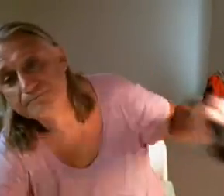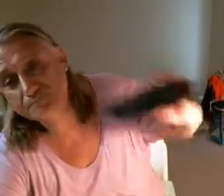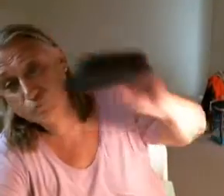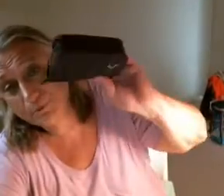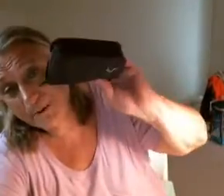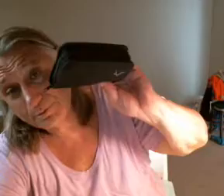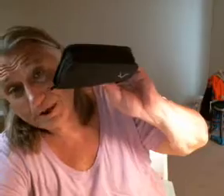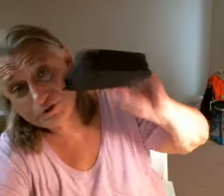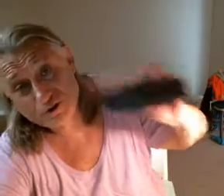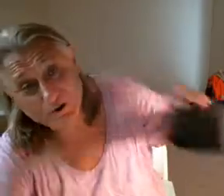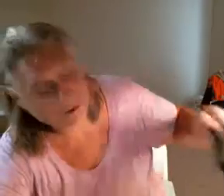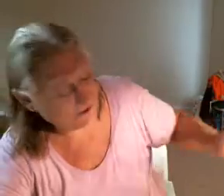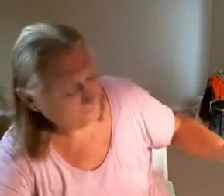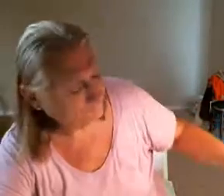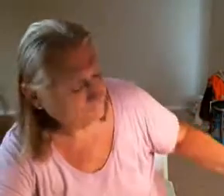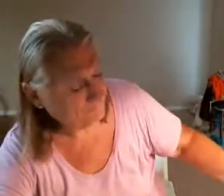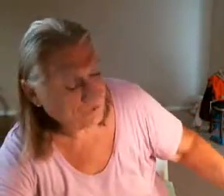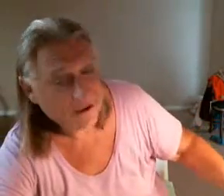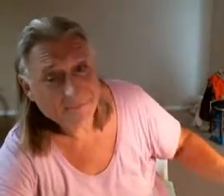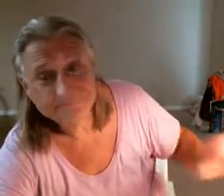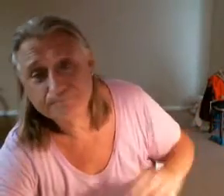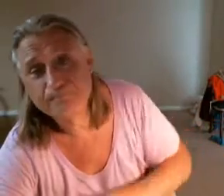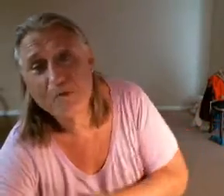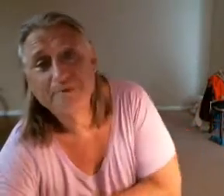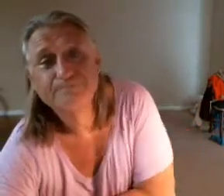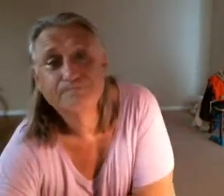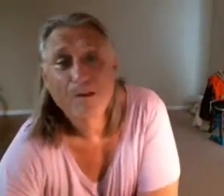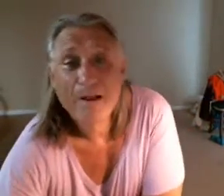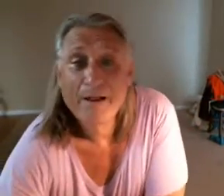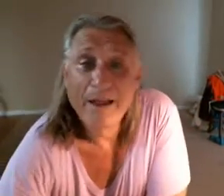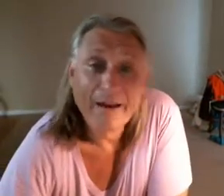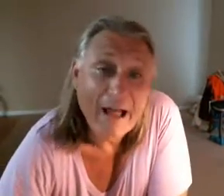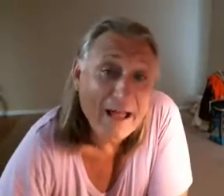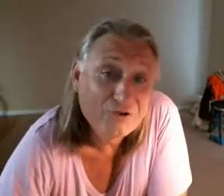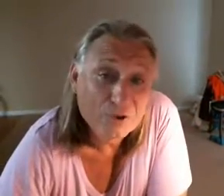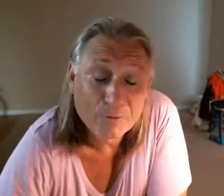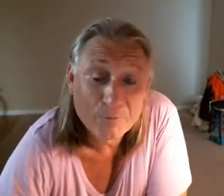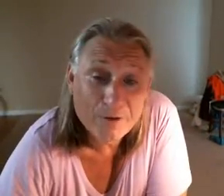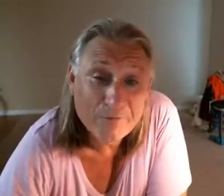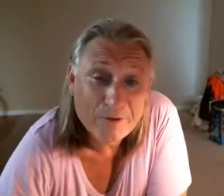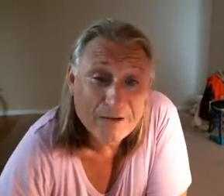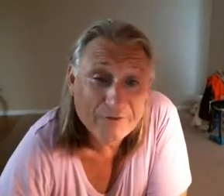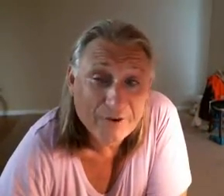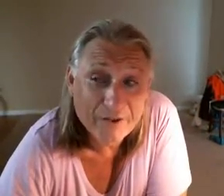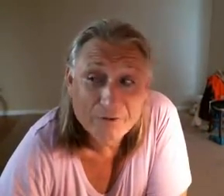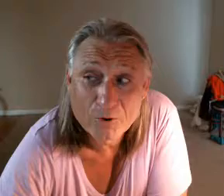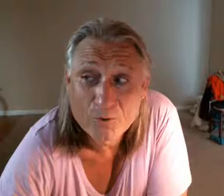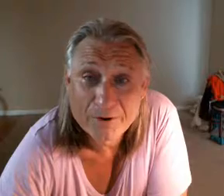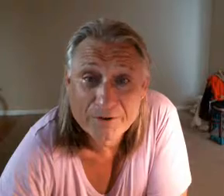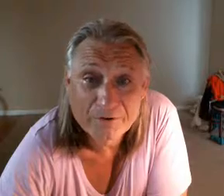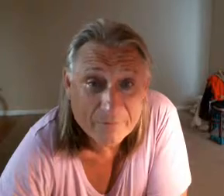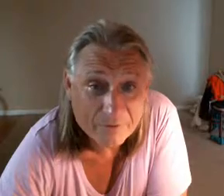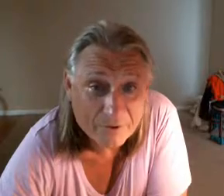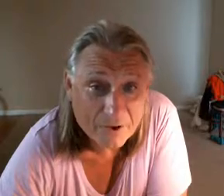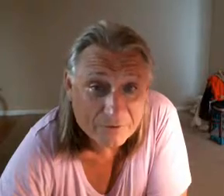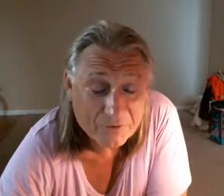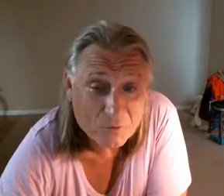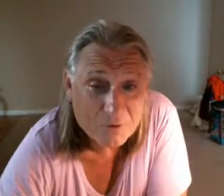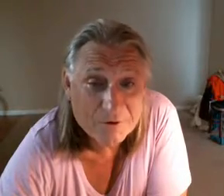with my blood sugar kit okay and I took three readings today took one in seven o'clock this morning